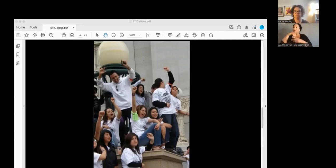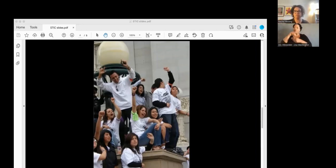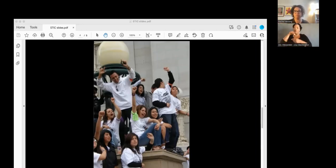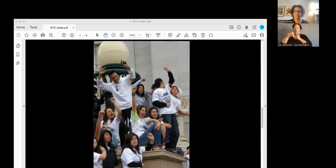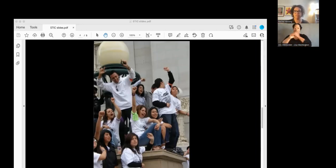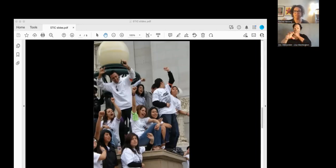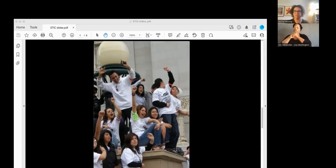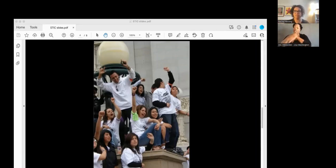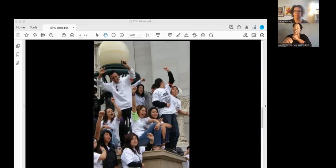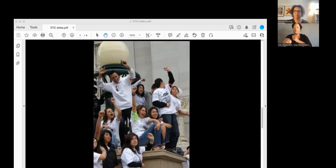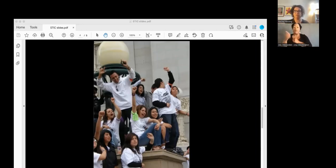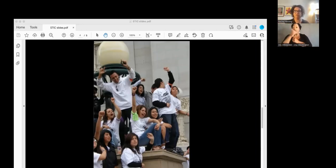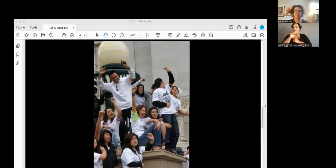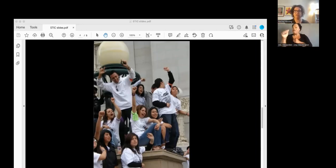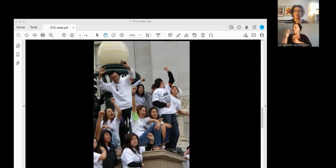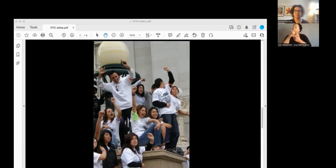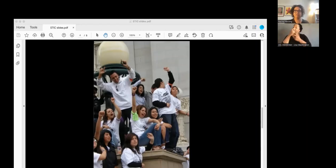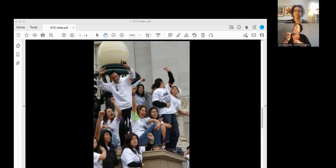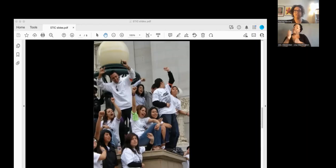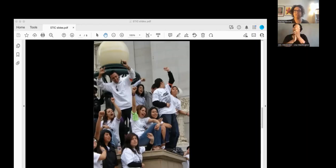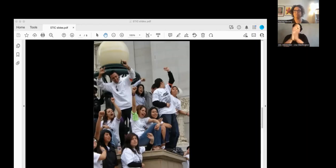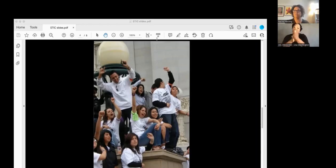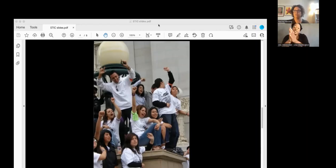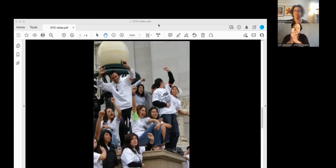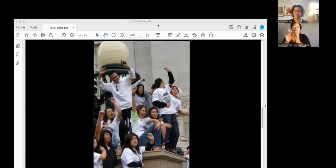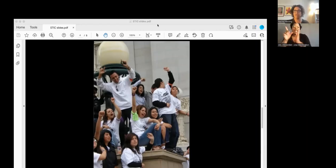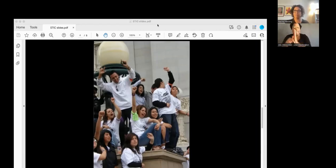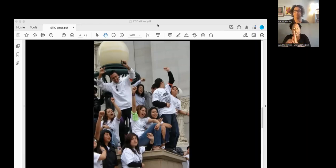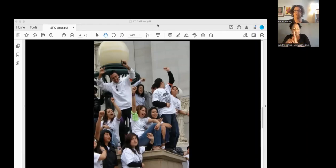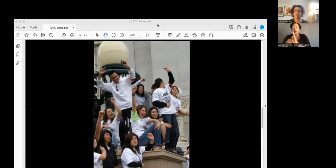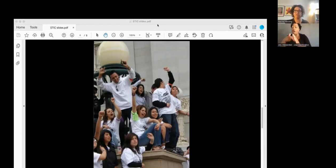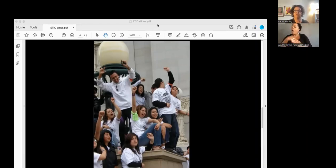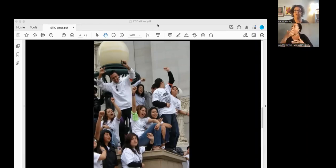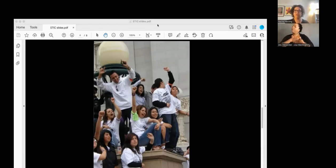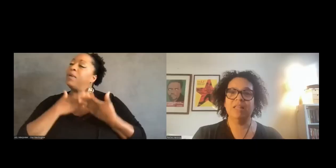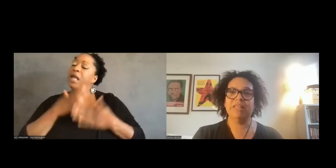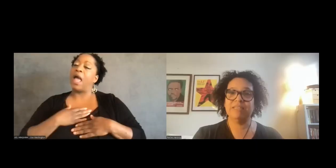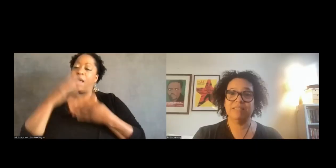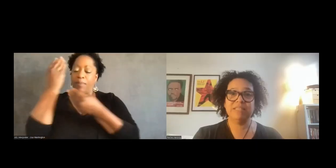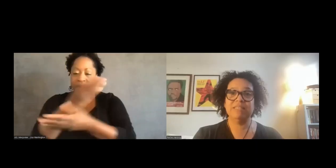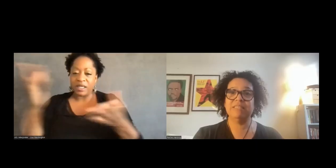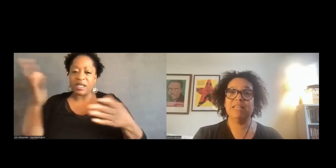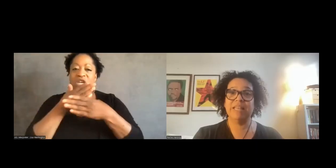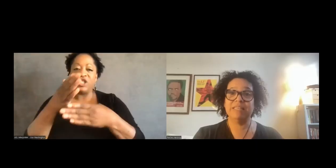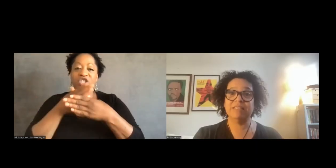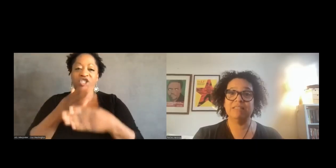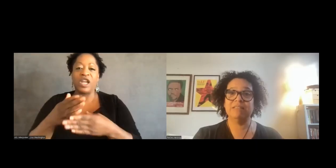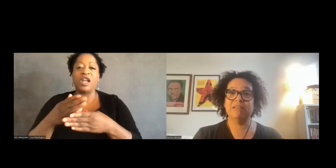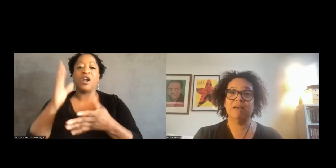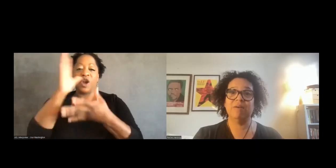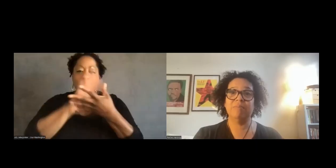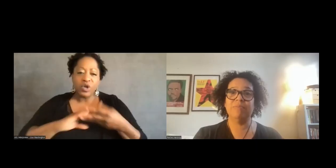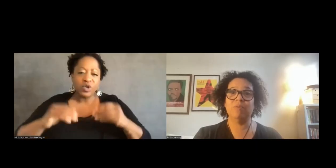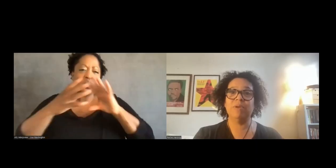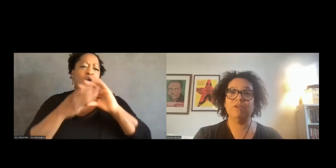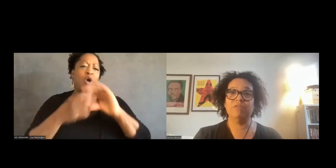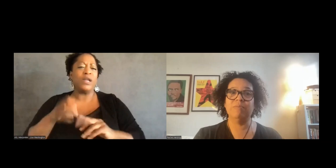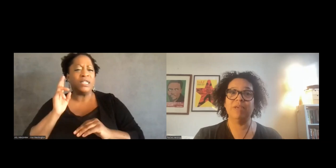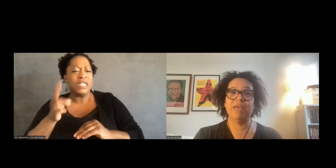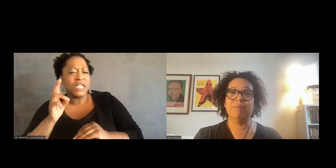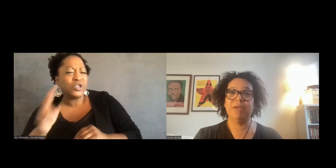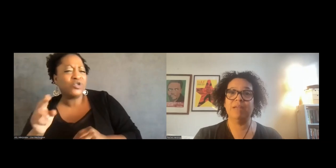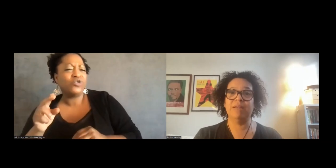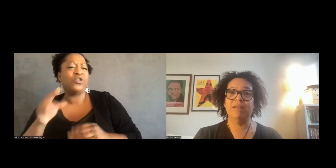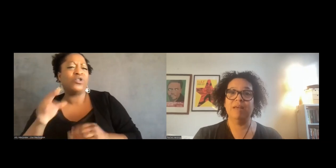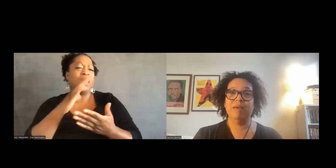interest when we get into a later part of the conversation, I'd be very happy to share legacies and lessons that we learned